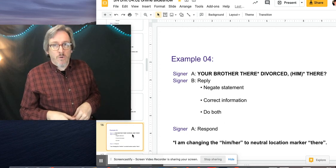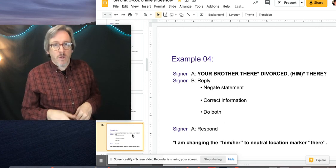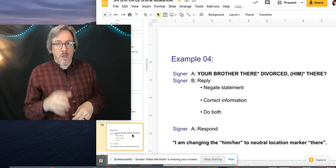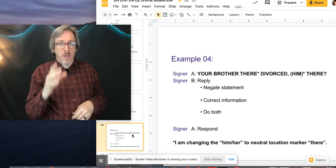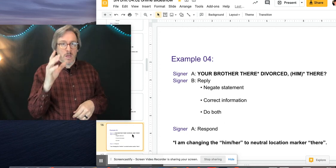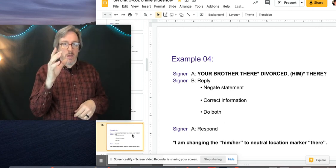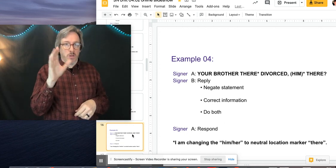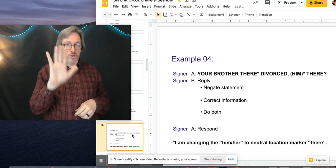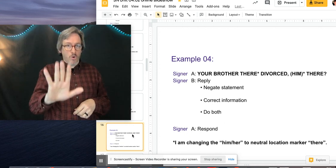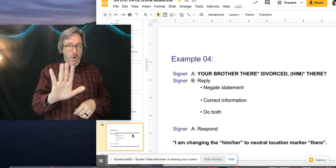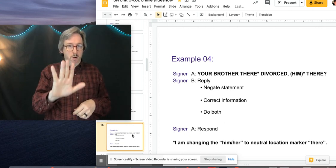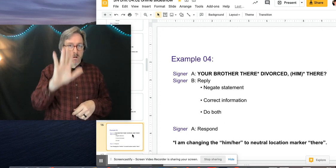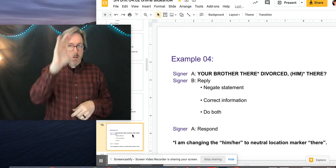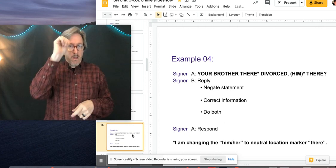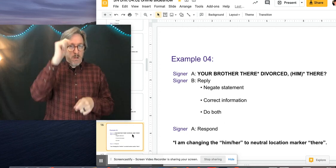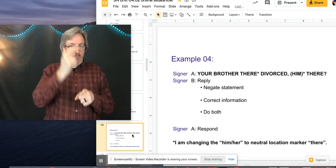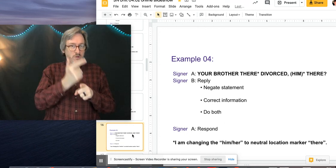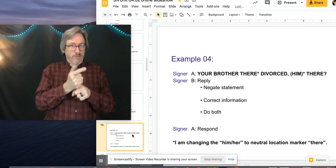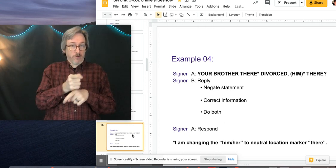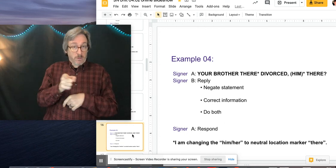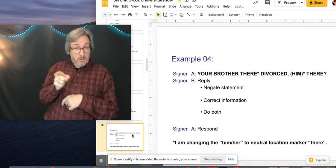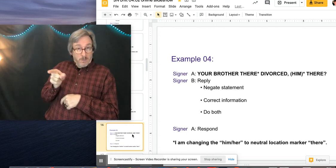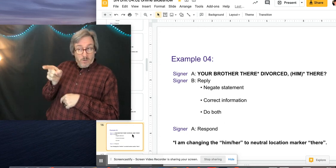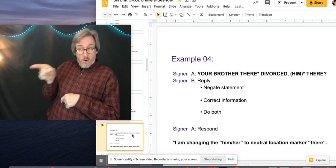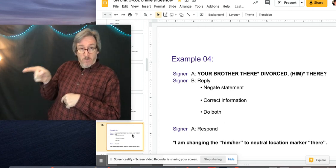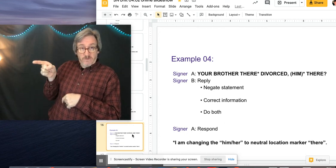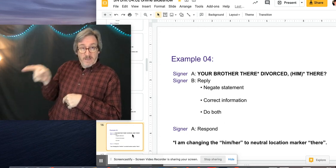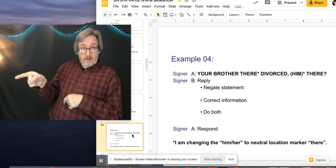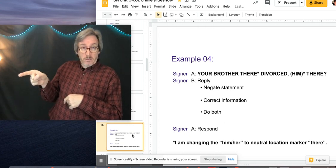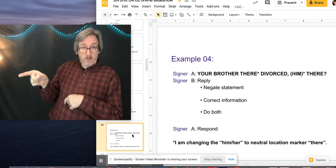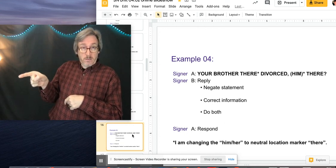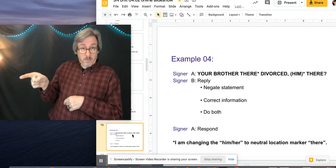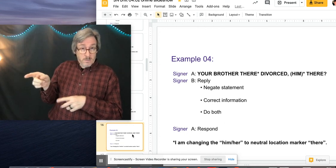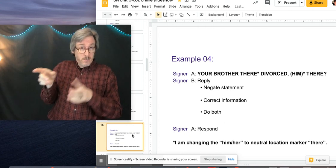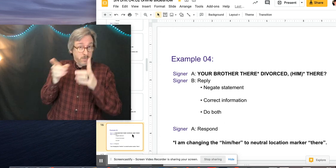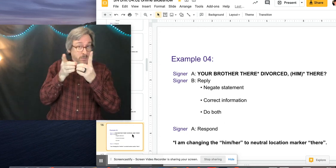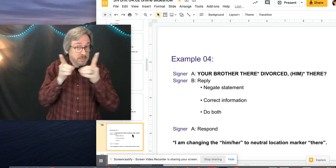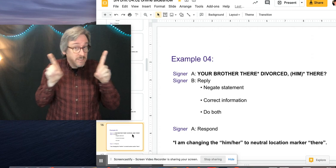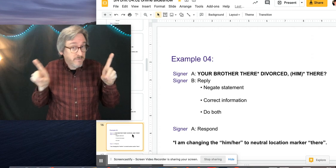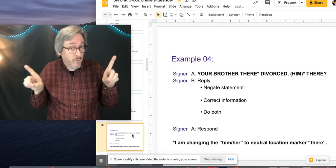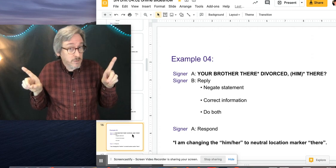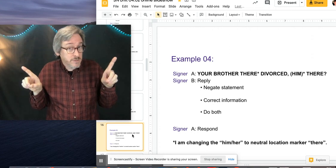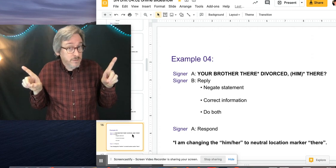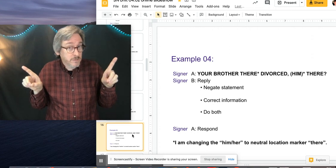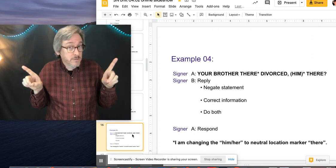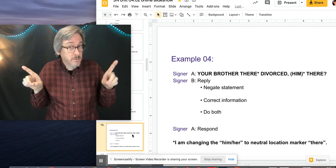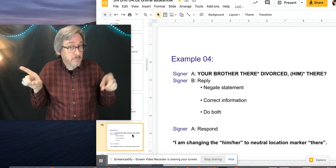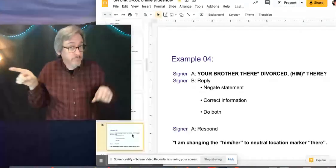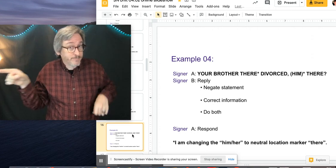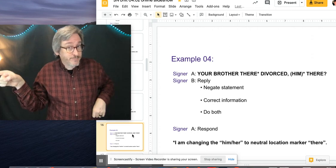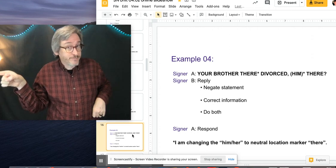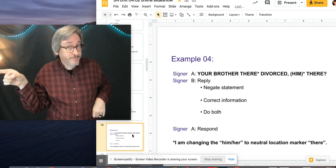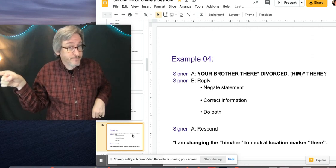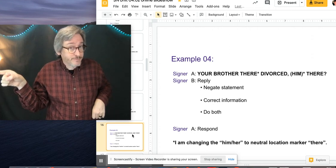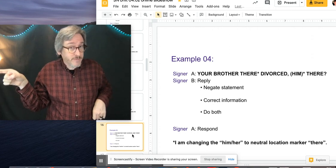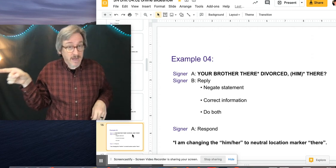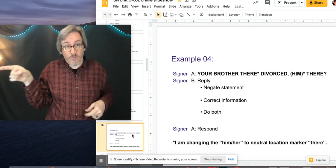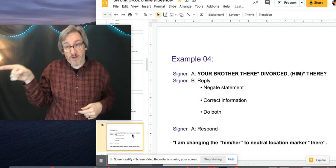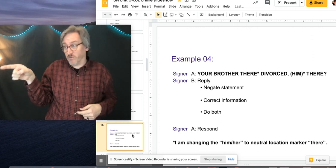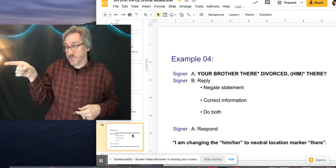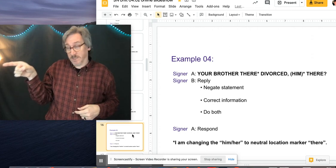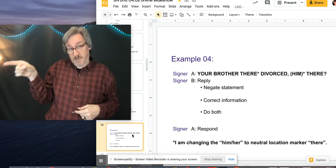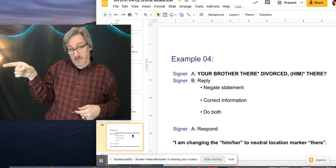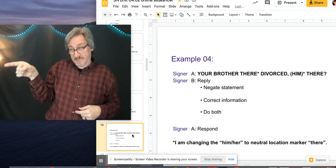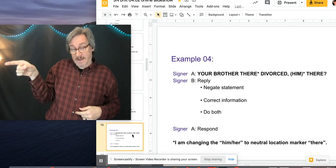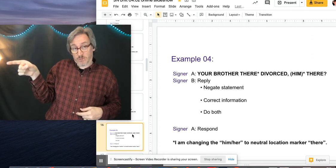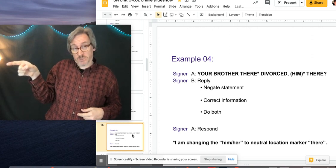So your brother over there divorced. And I'm